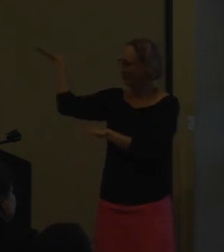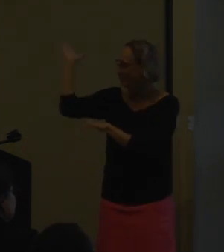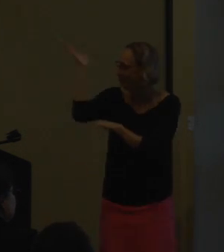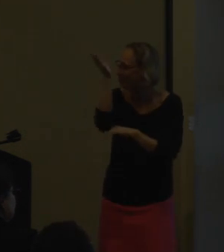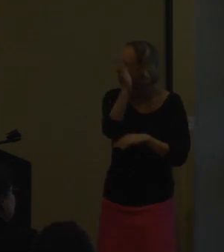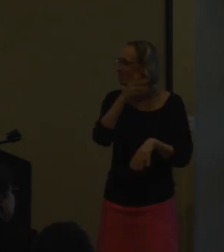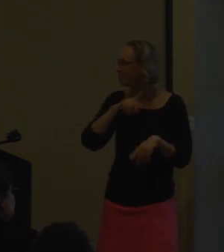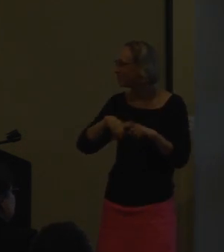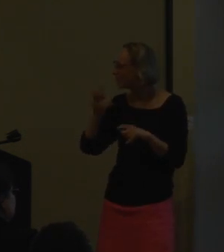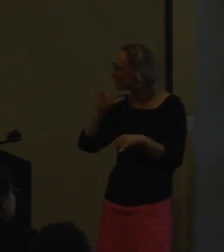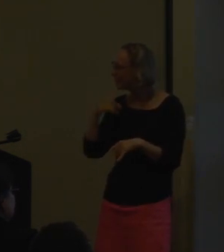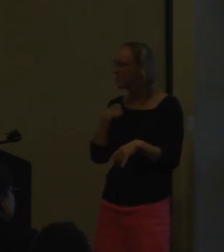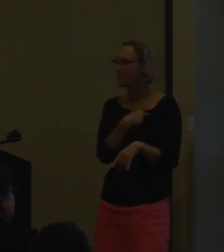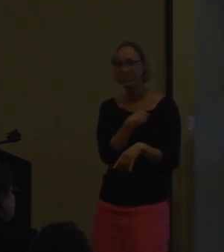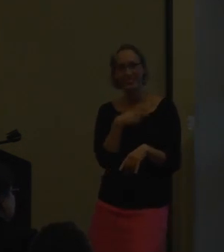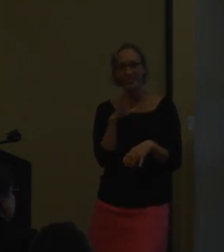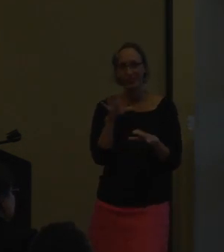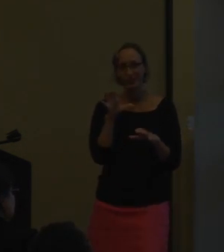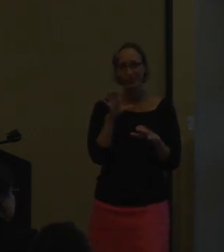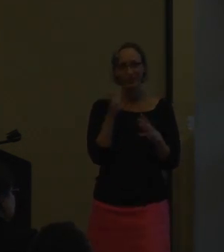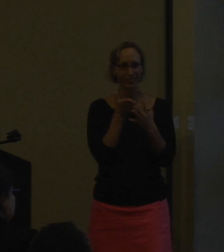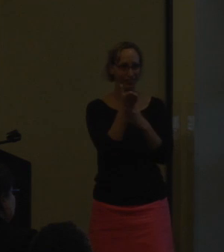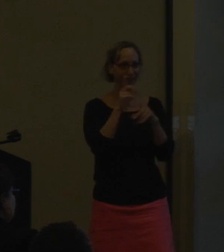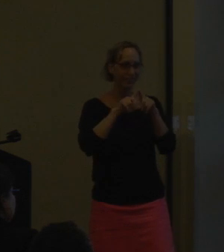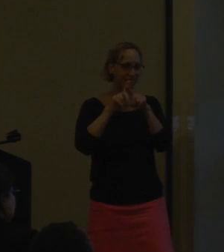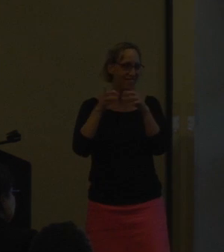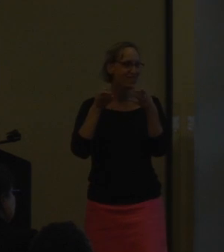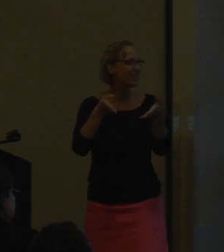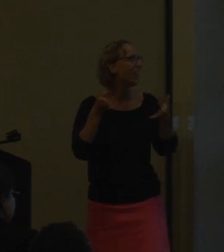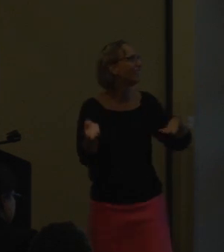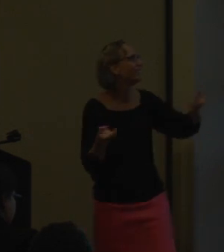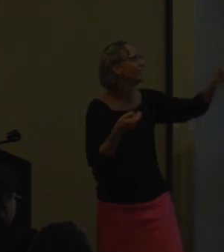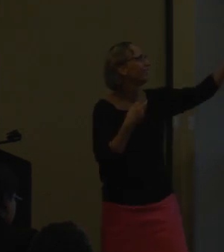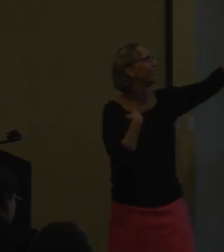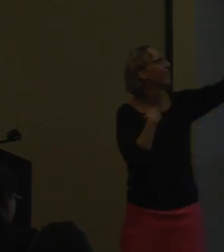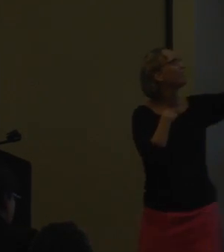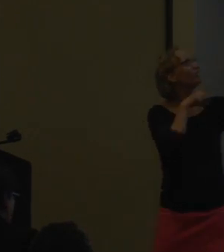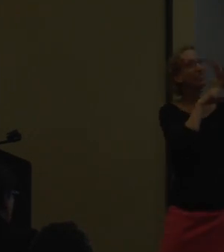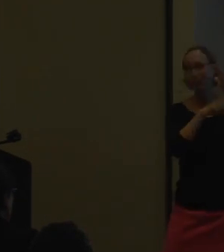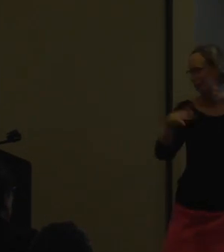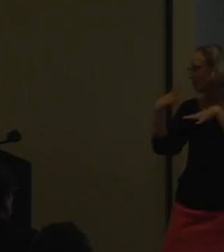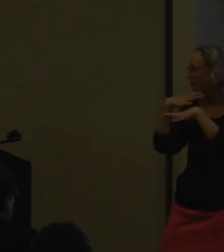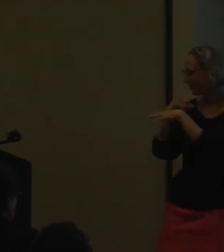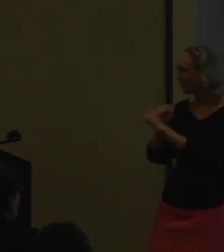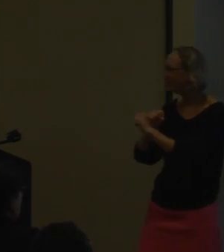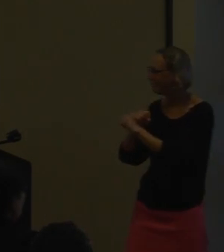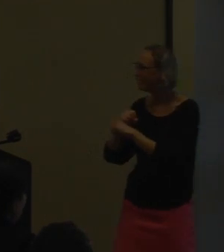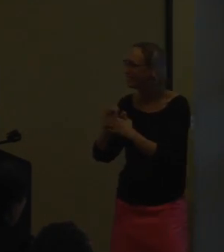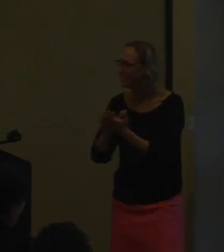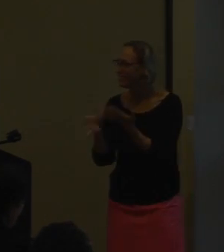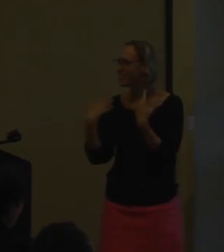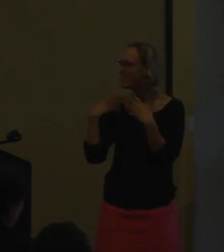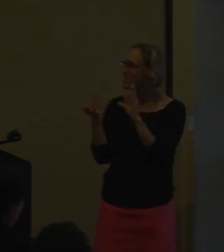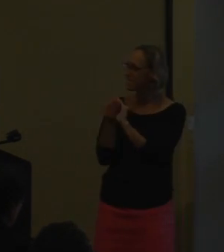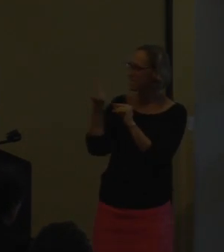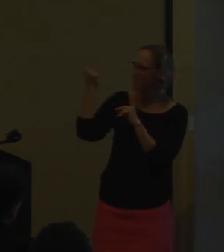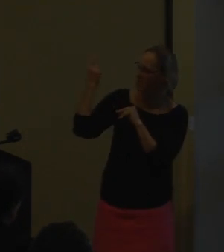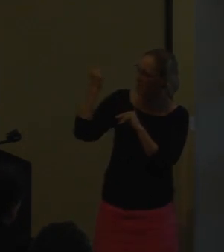And it's not just presenting the information. But it's kind of like how these are the different ways we educate everybody.